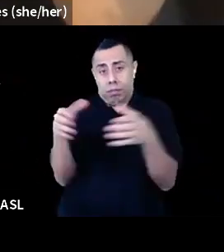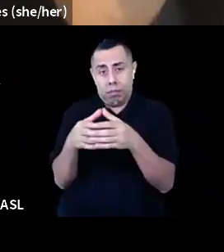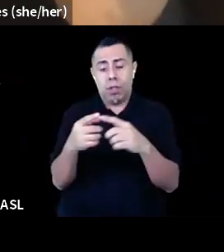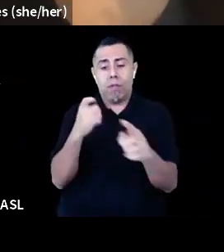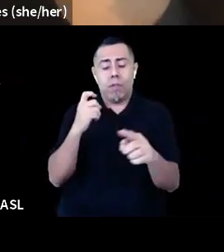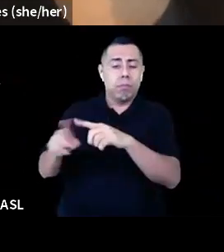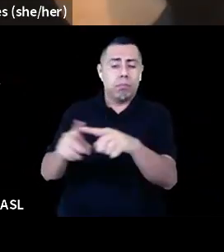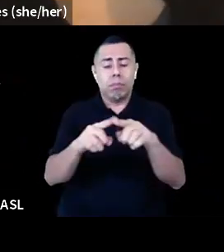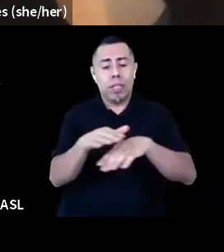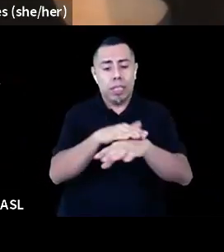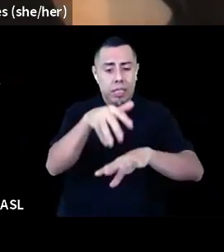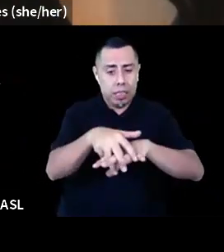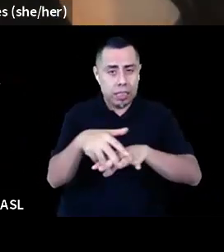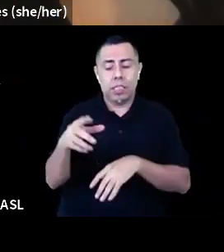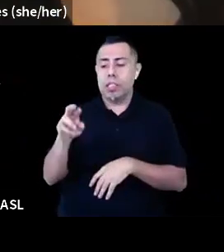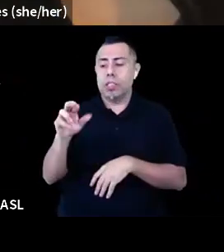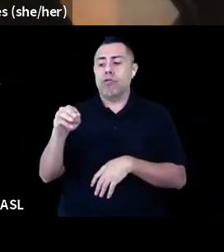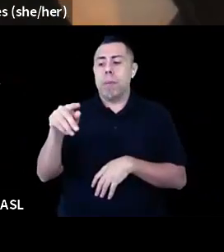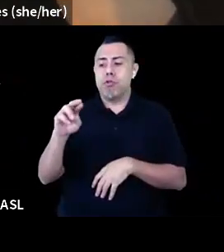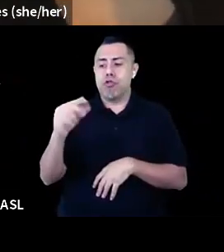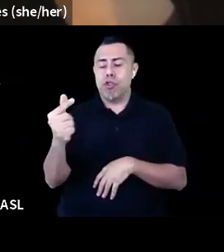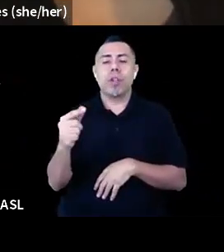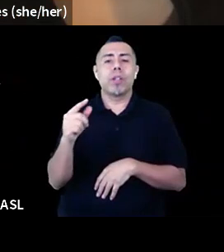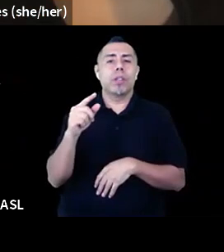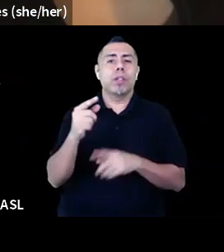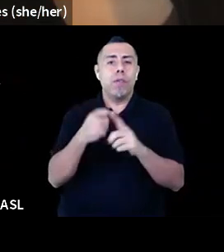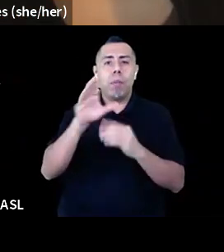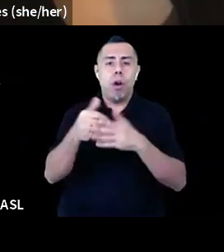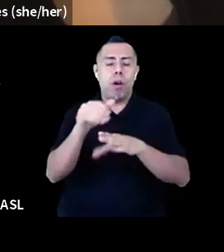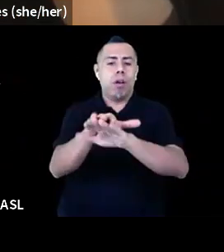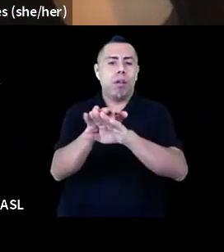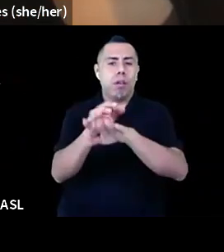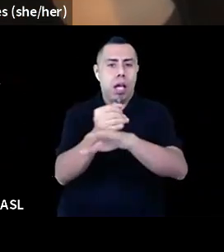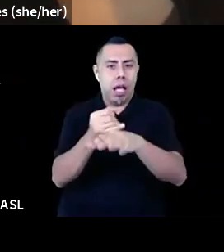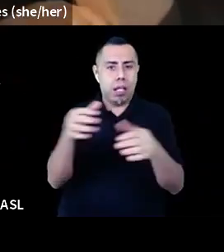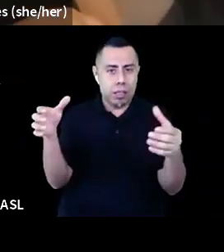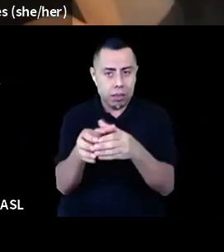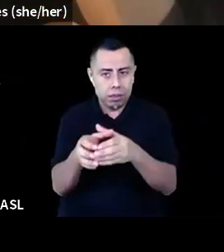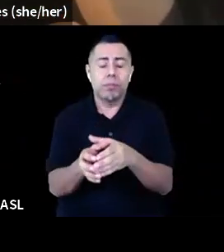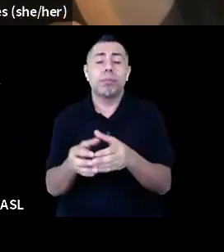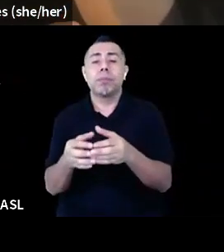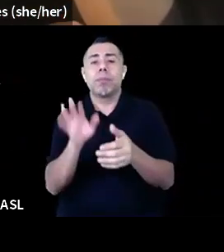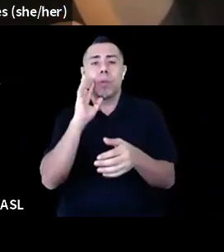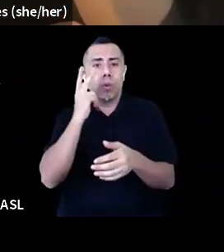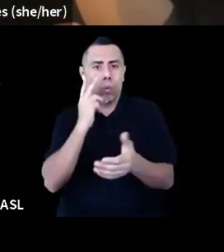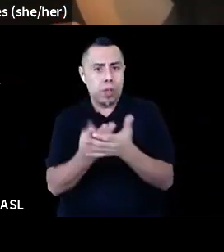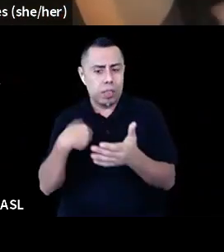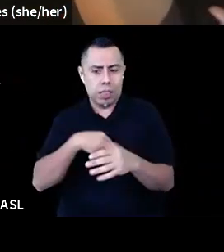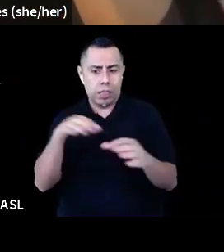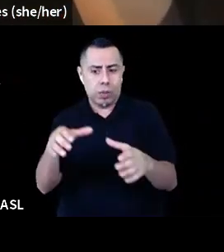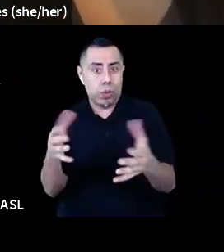modeling what you all will witness us do momentarily. The link to the Unsettling Facebook page is about to be in the chat, and